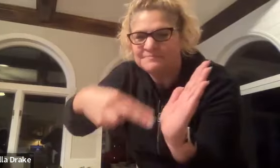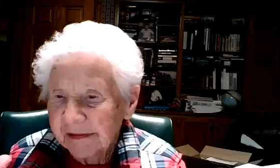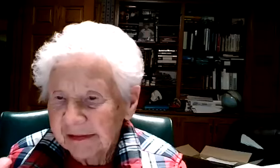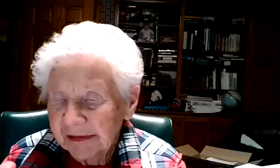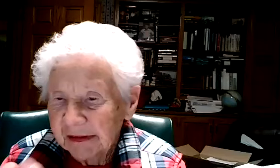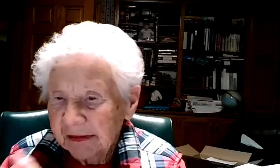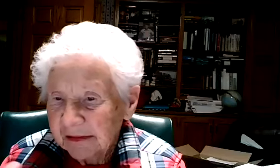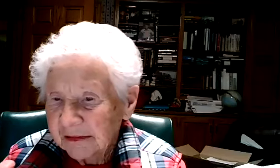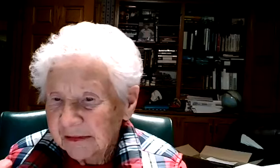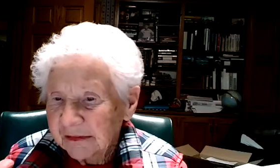you're reading the pages